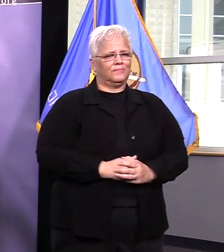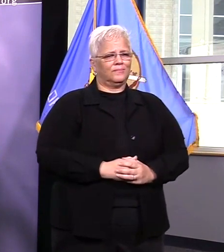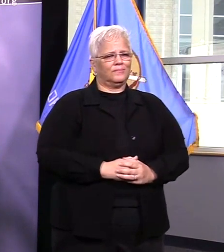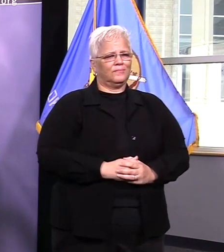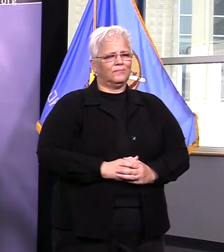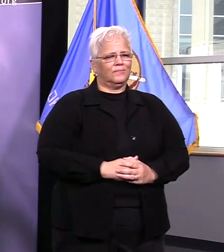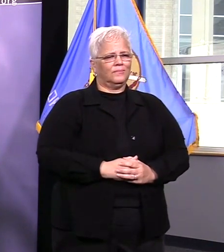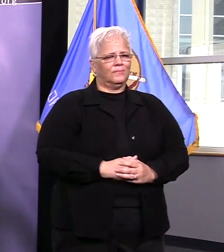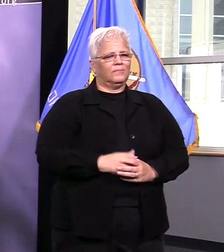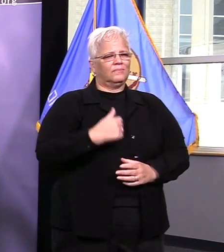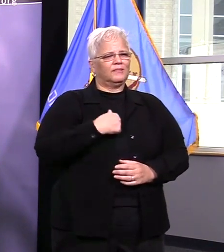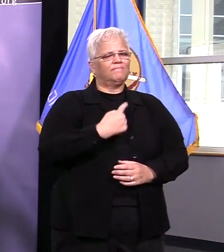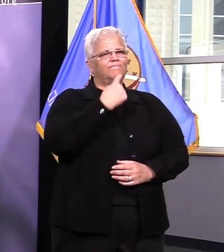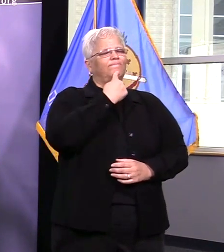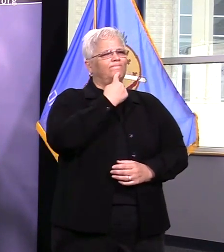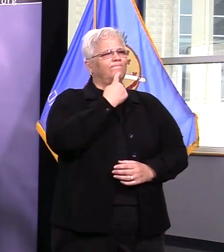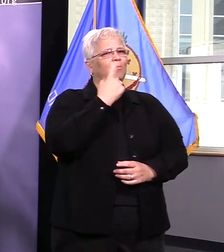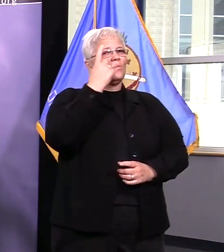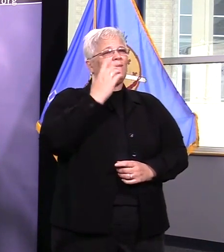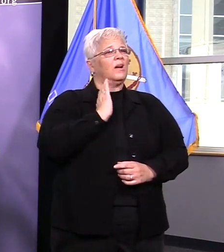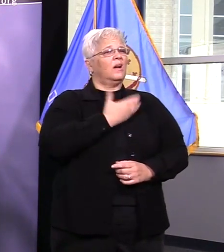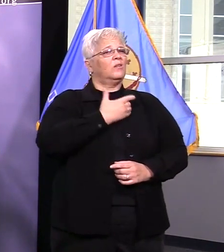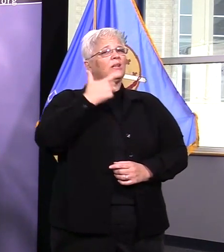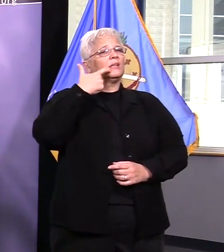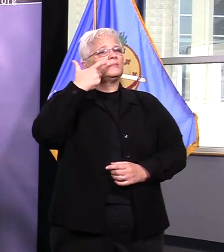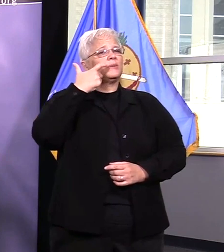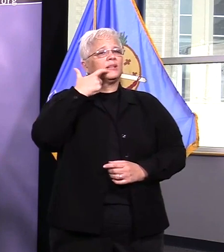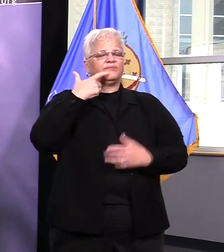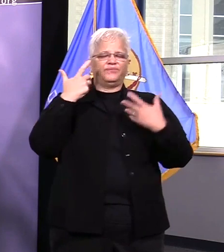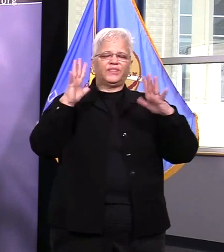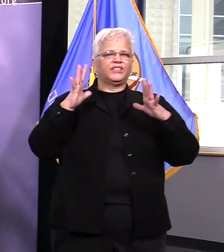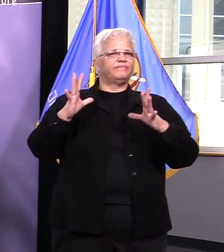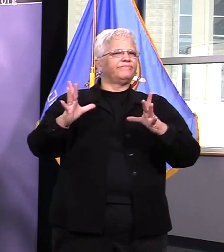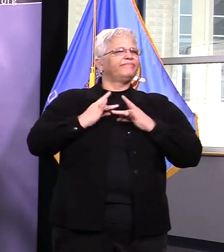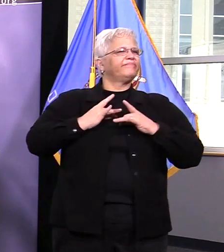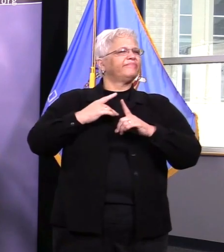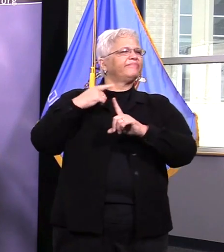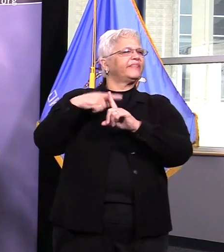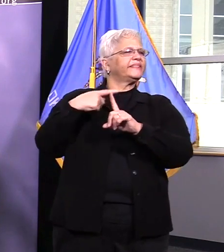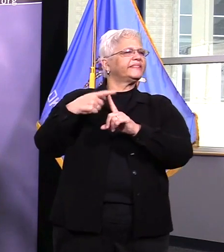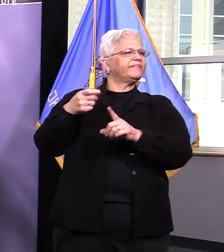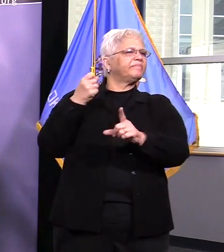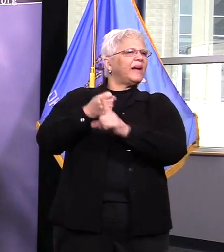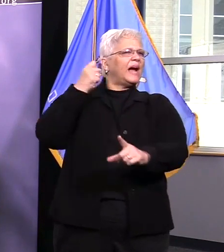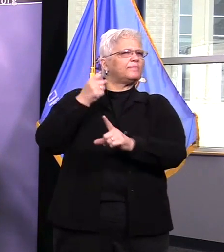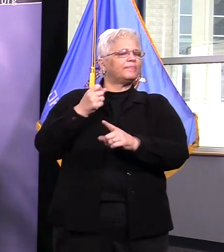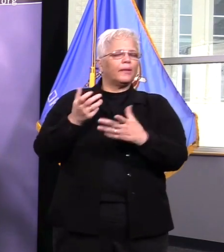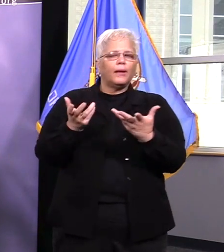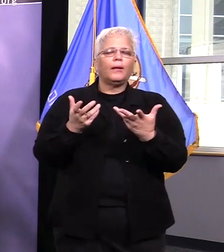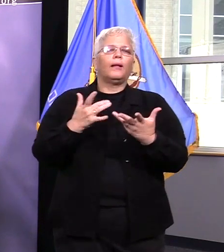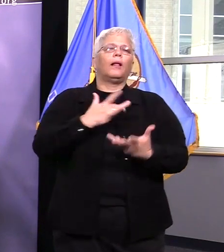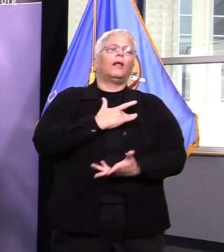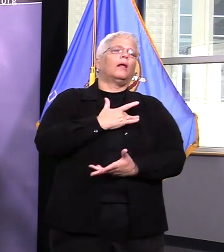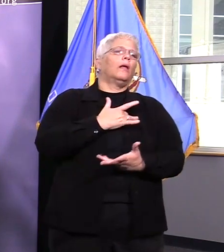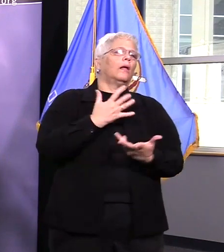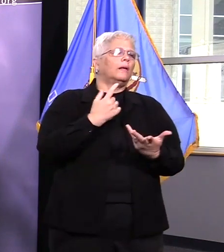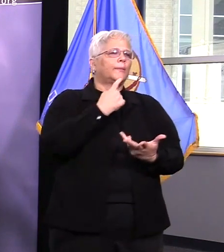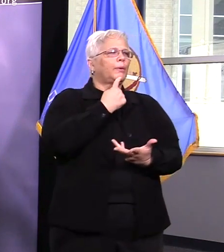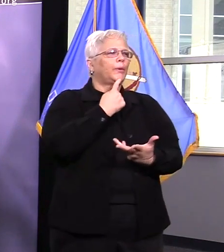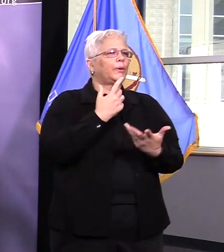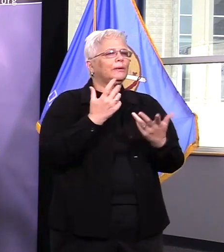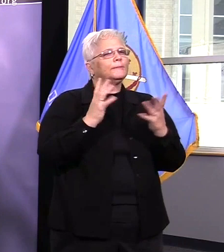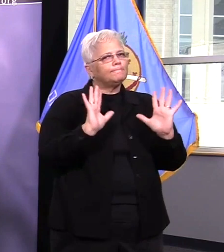has been ordered to work med and to follow the the advice and direction of the health care professionals as we move forward